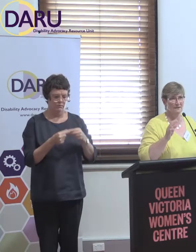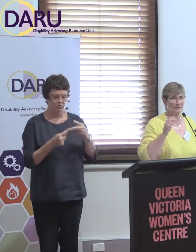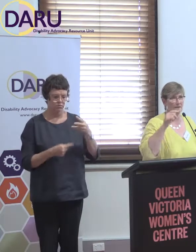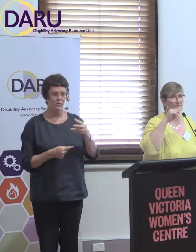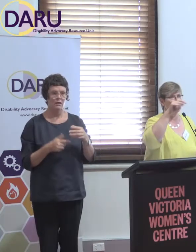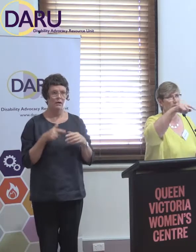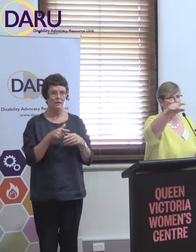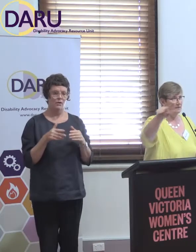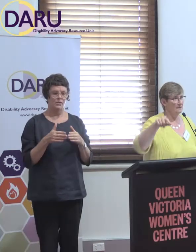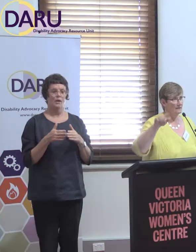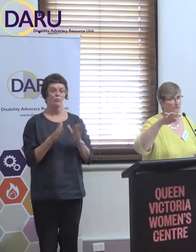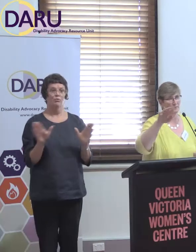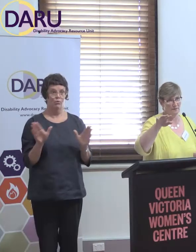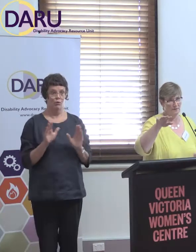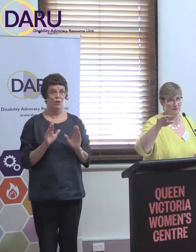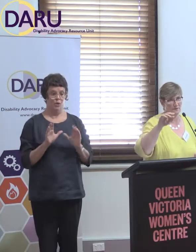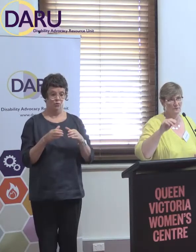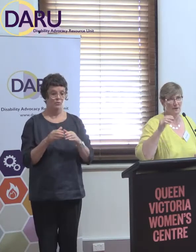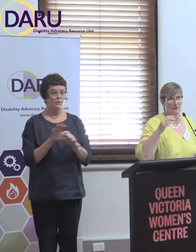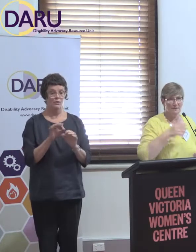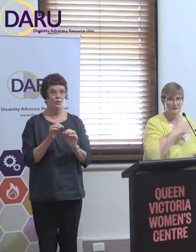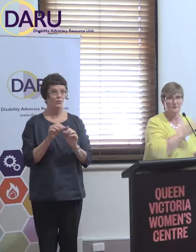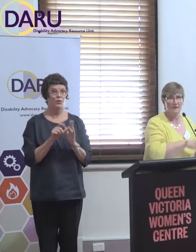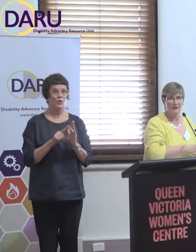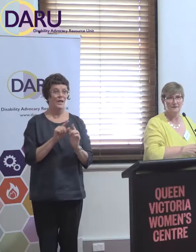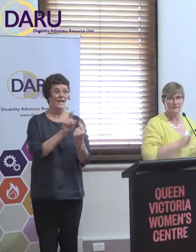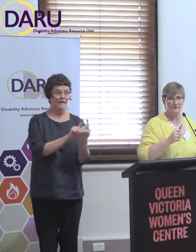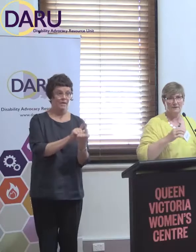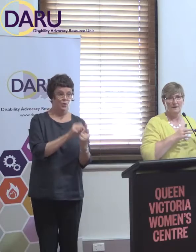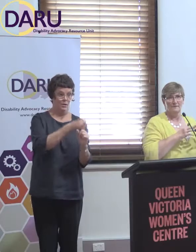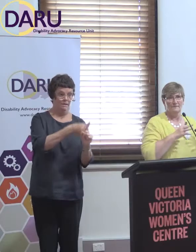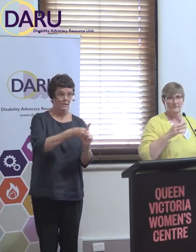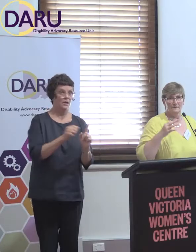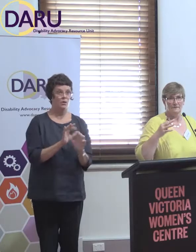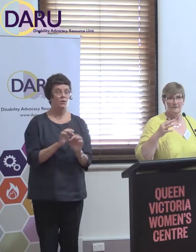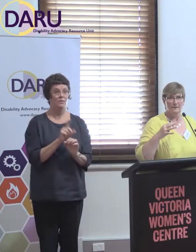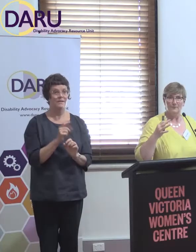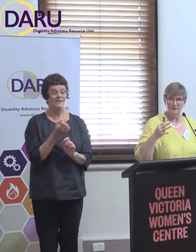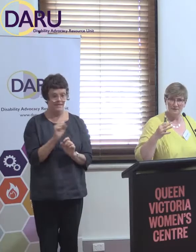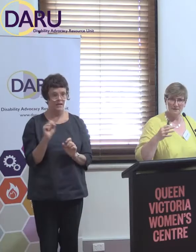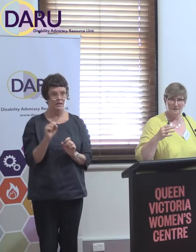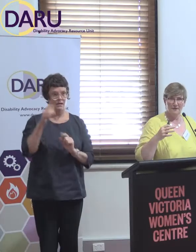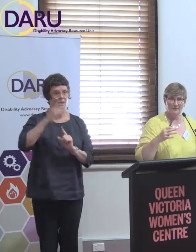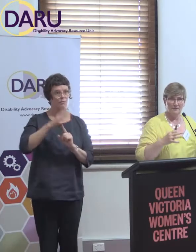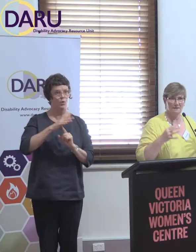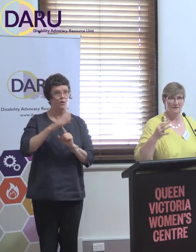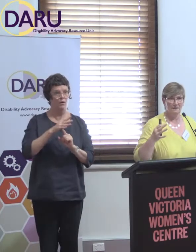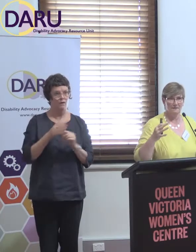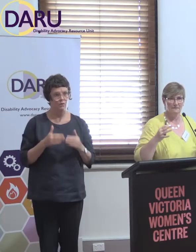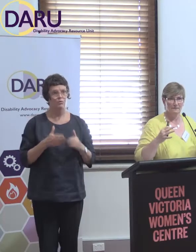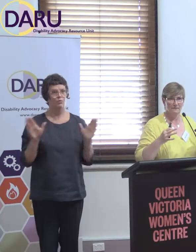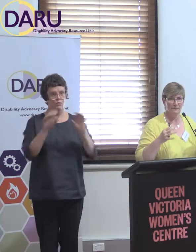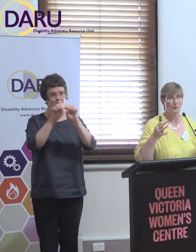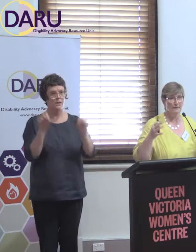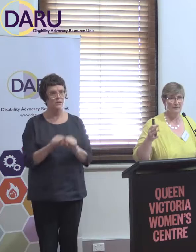necessarily individual advocacy like your organisations do, but they're still part of the bigger picture systemic advocacy